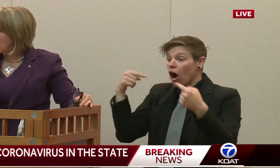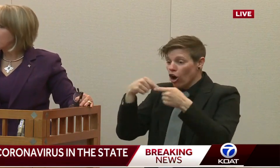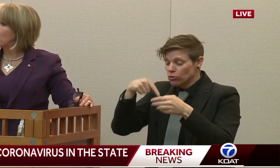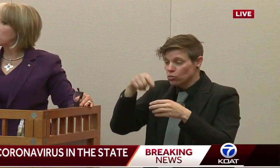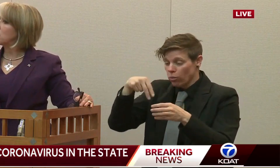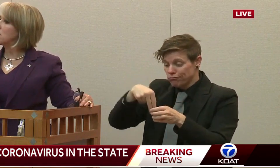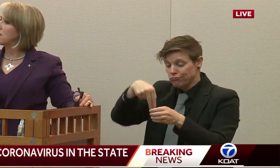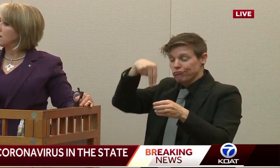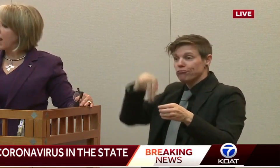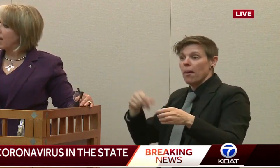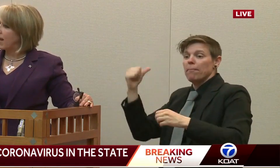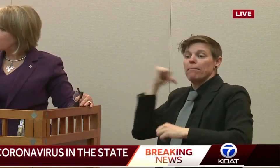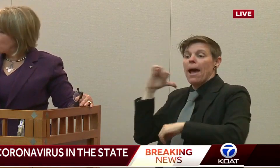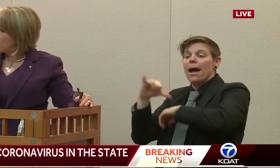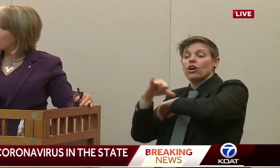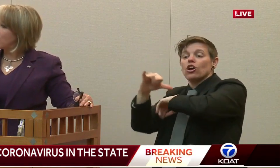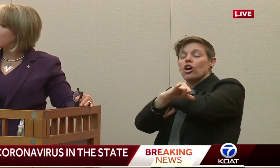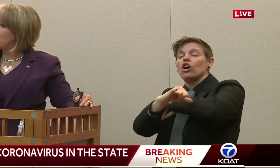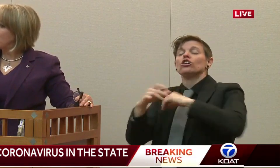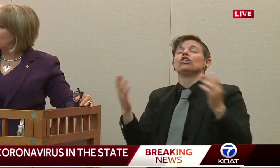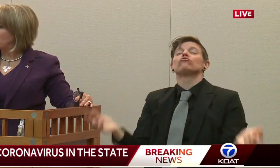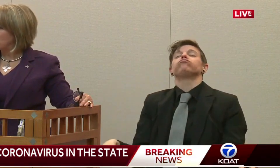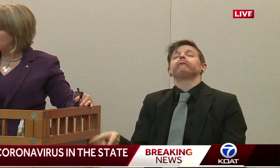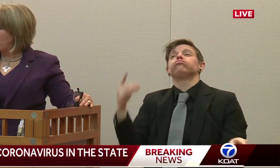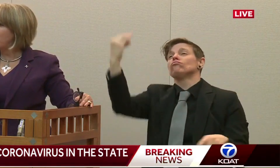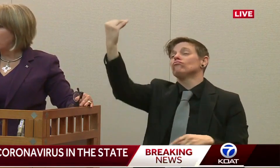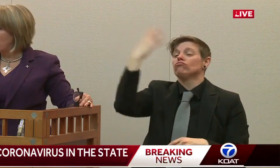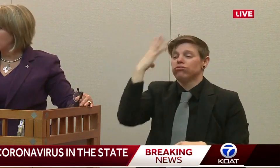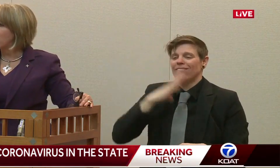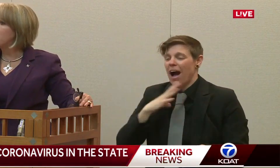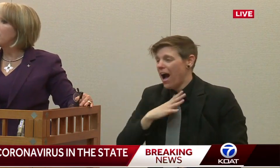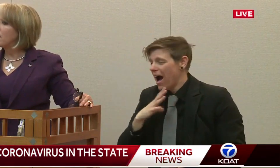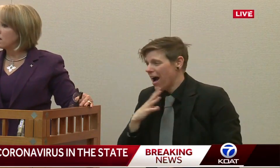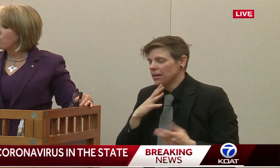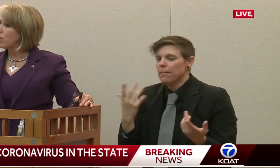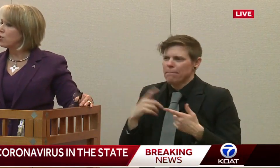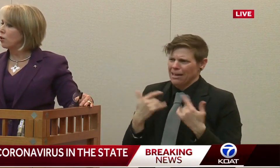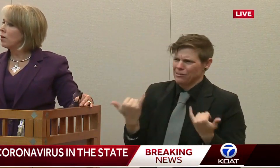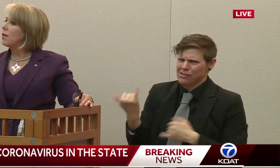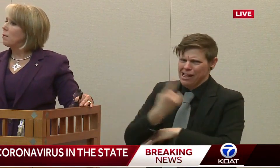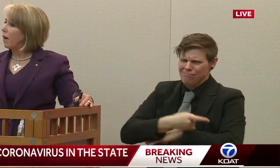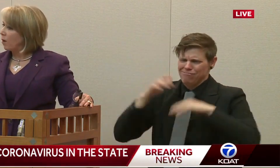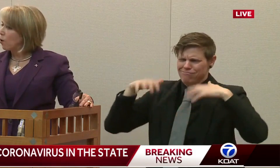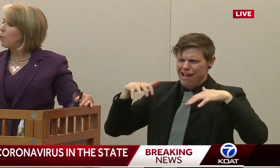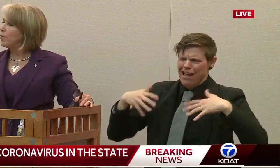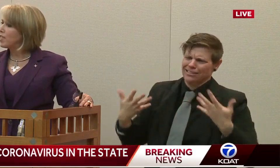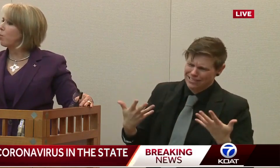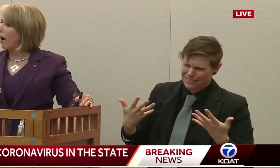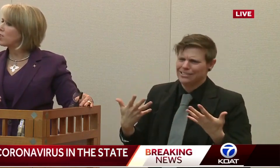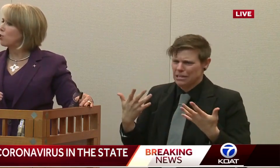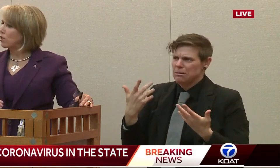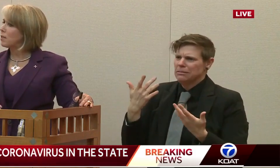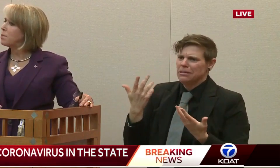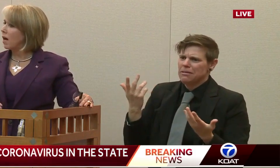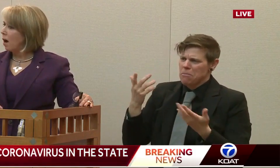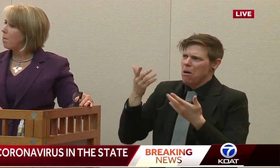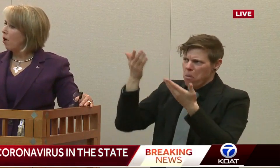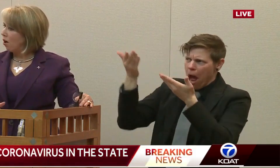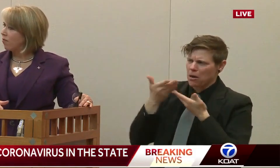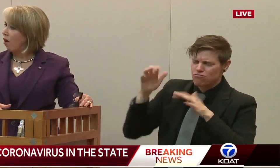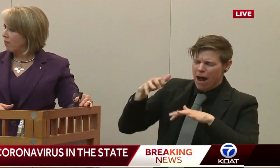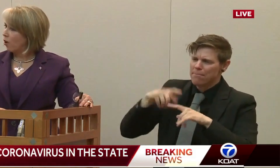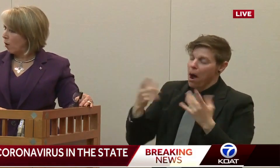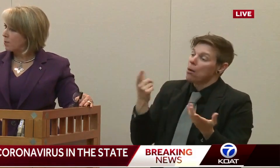Don't get sunburned. Today I guess no one can get sunburned with this rain. I welcome the moisture. And we'll put these practical tips